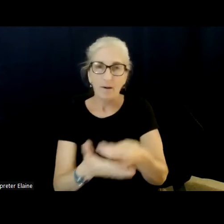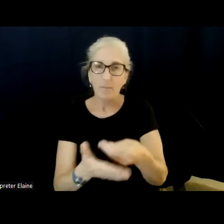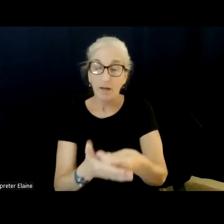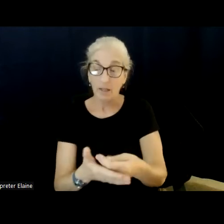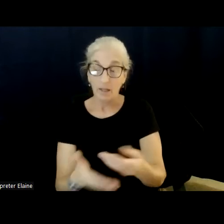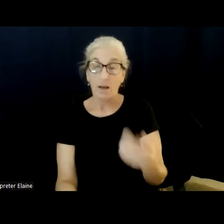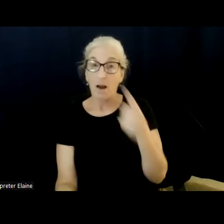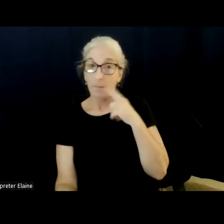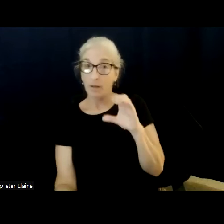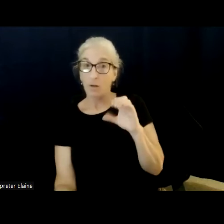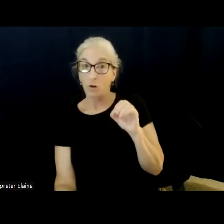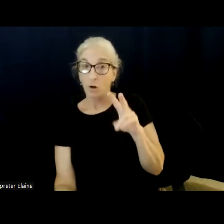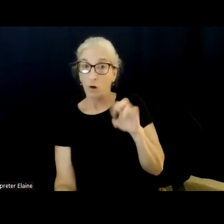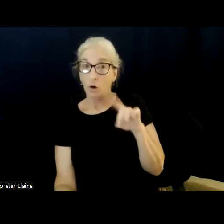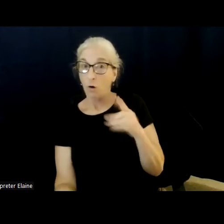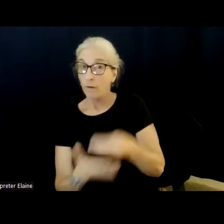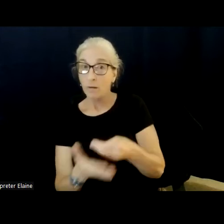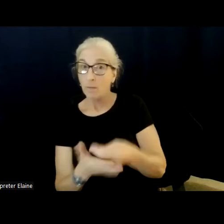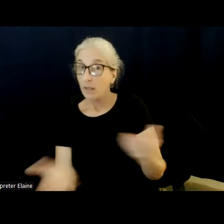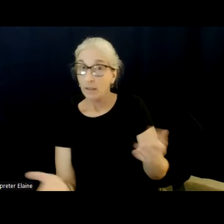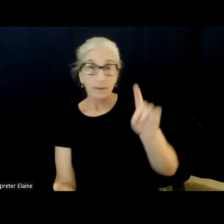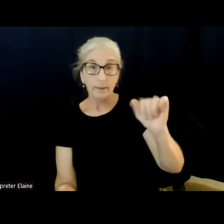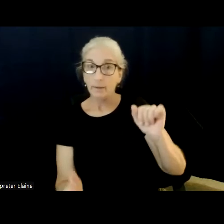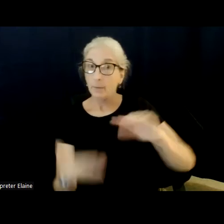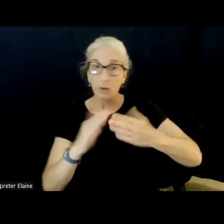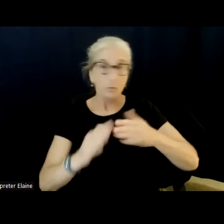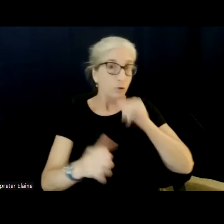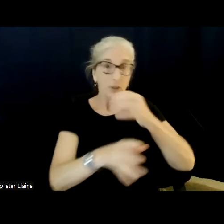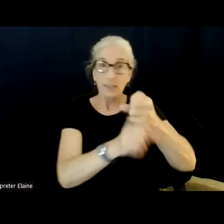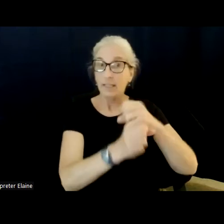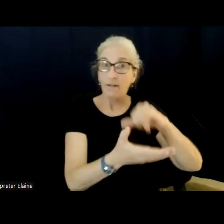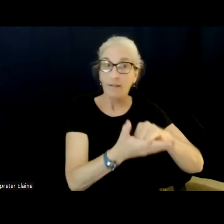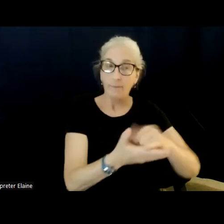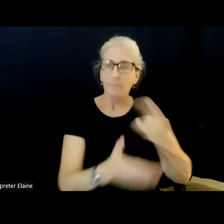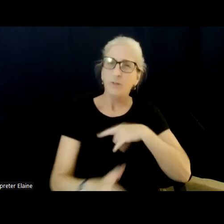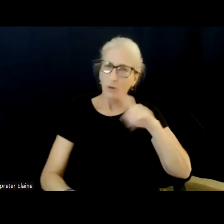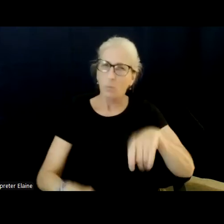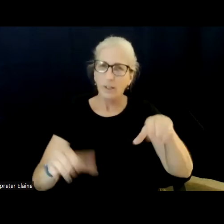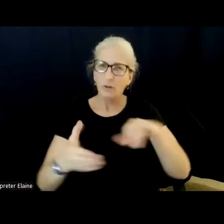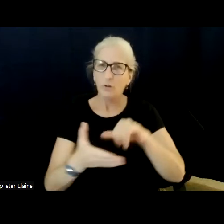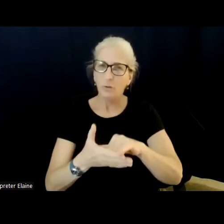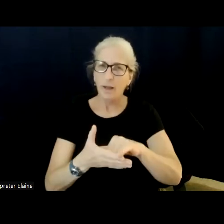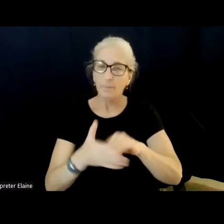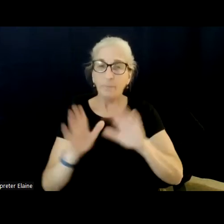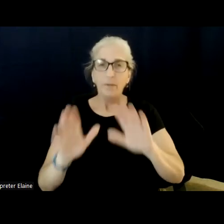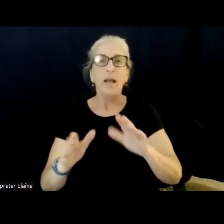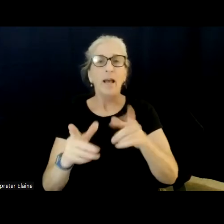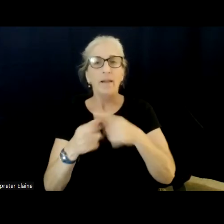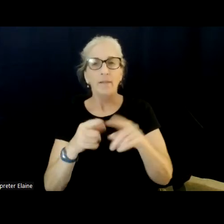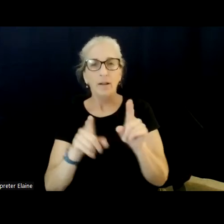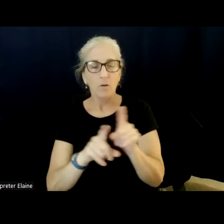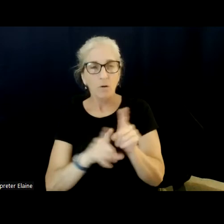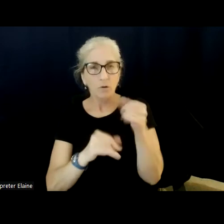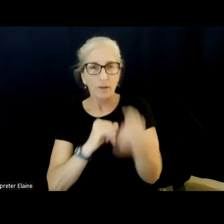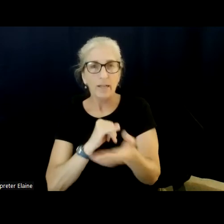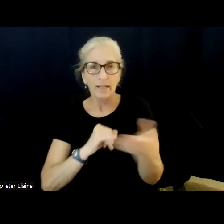into the disability communities here. And I think that's what we need to do. And finally, I just take a look at the